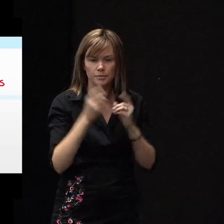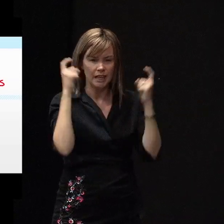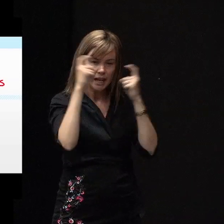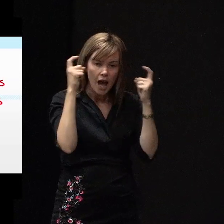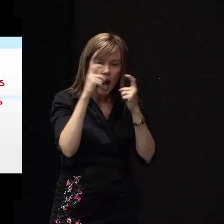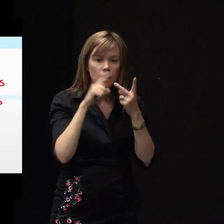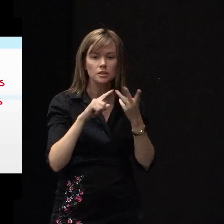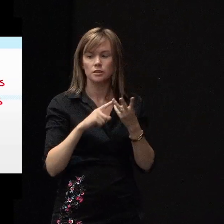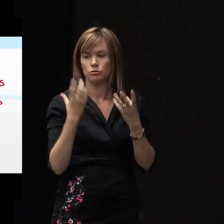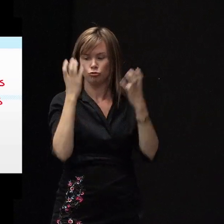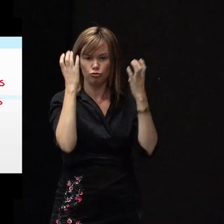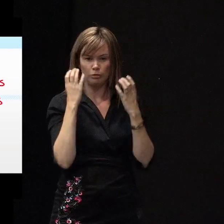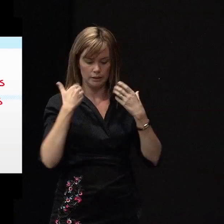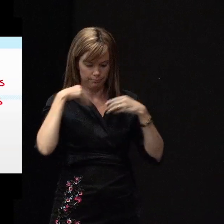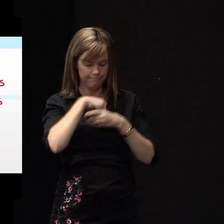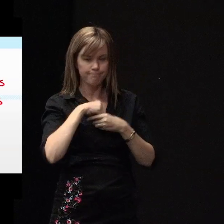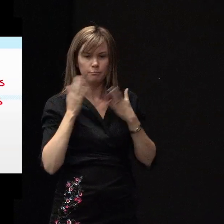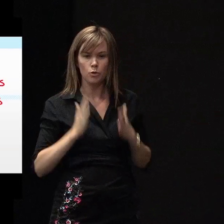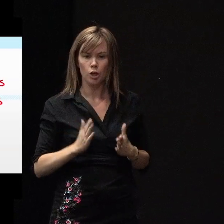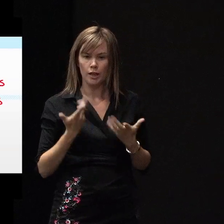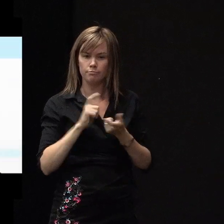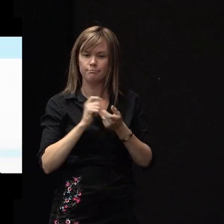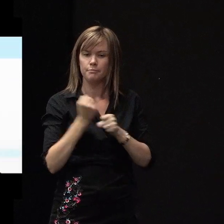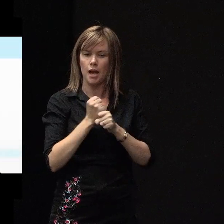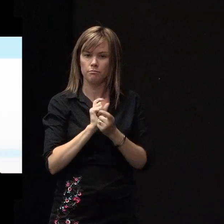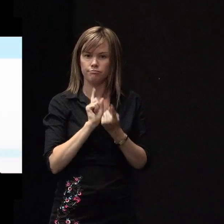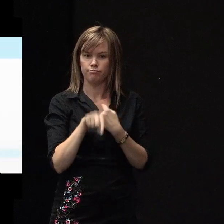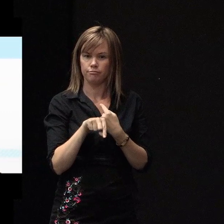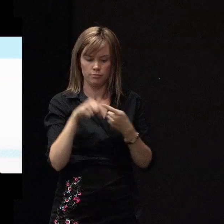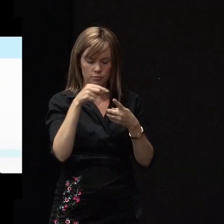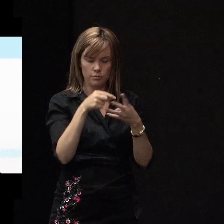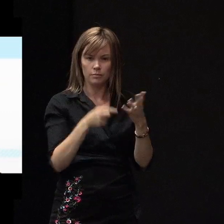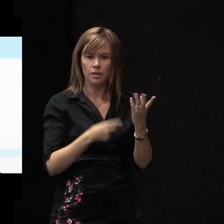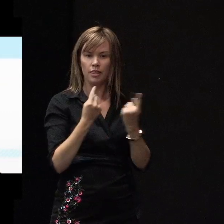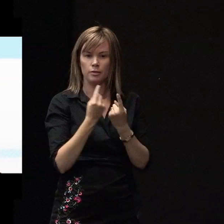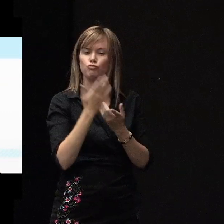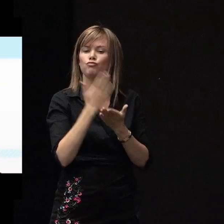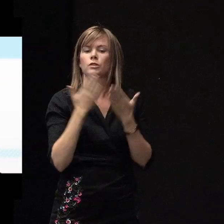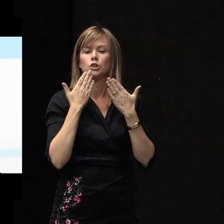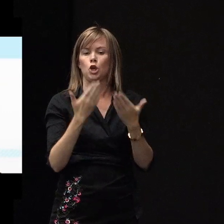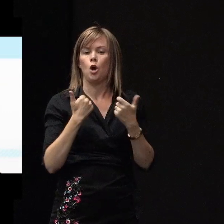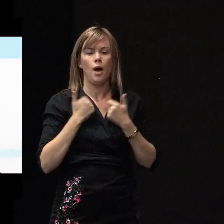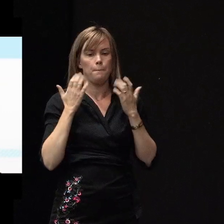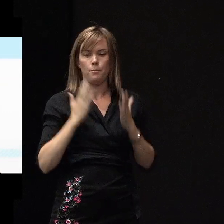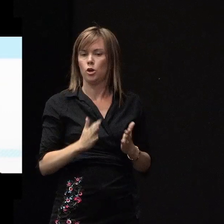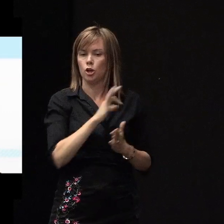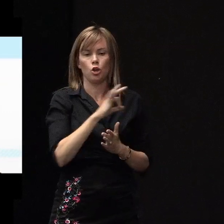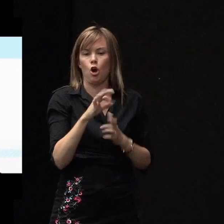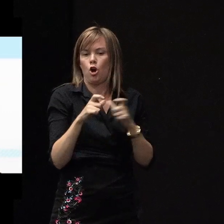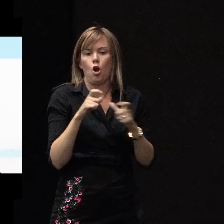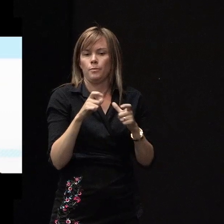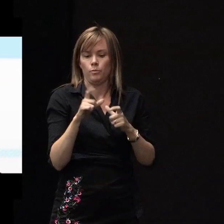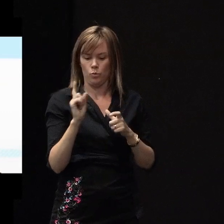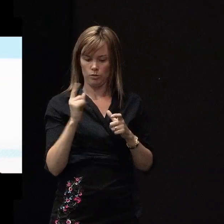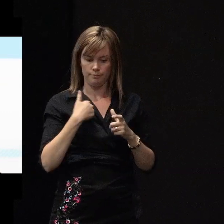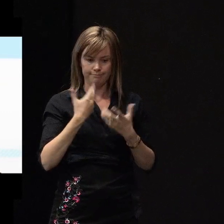stress reactions in our bodies these things are signs that our bodies are not really able to manage the stress we've